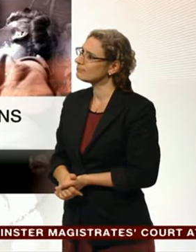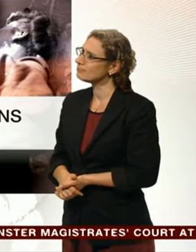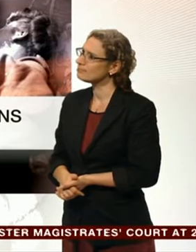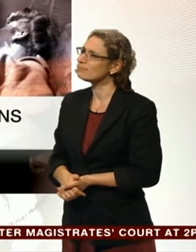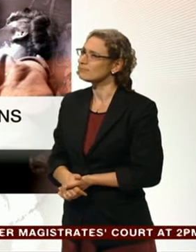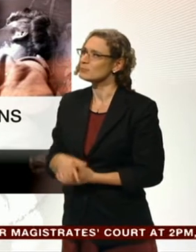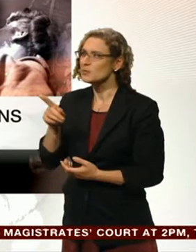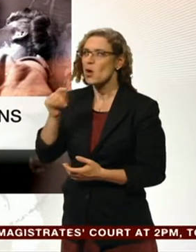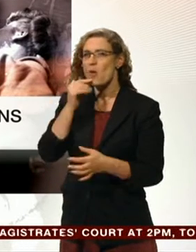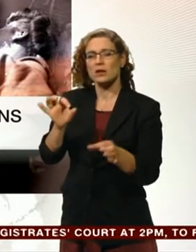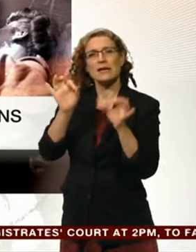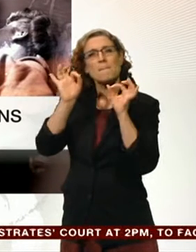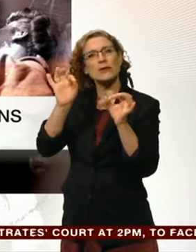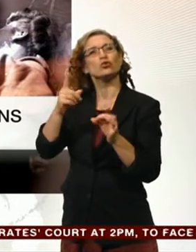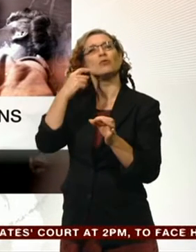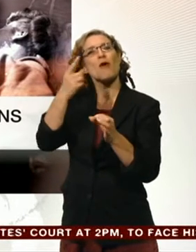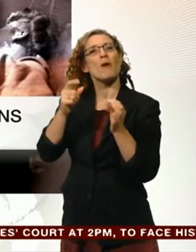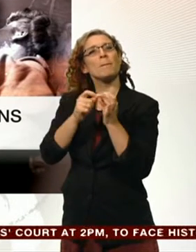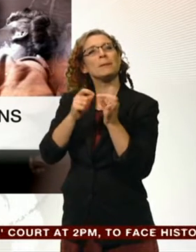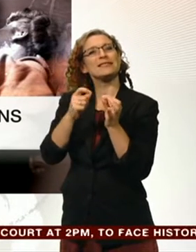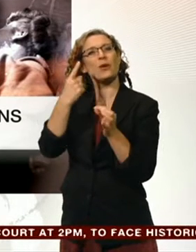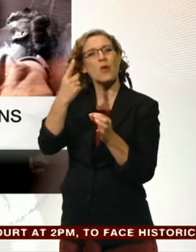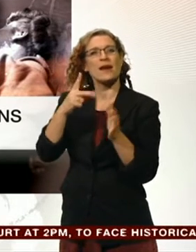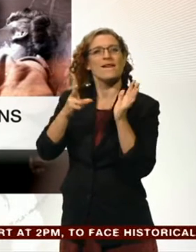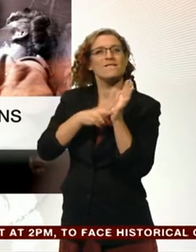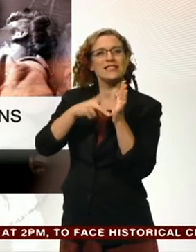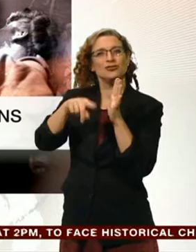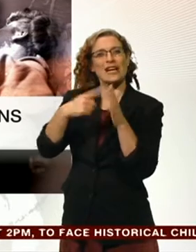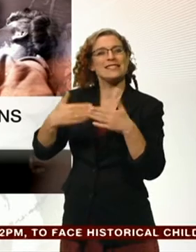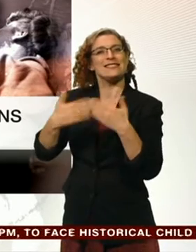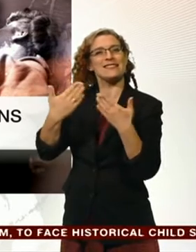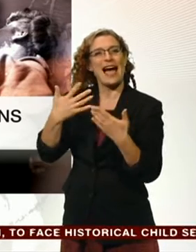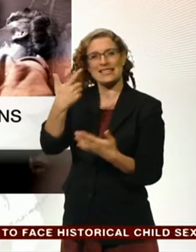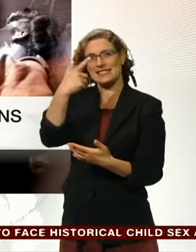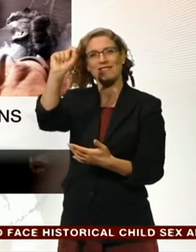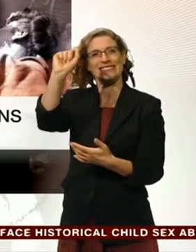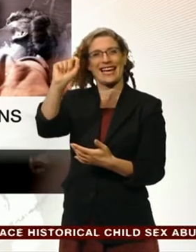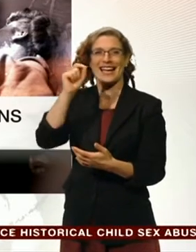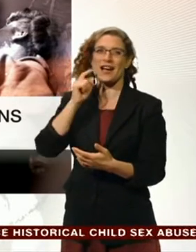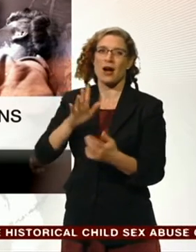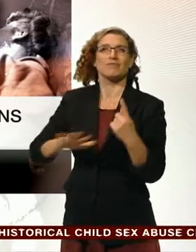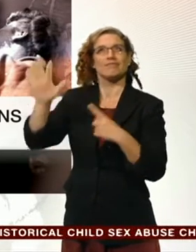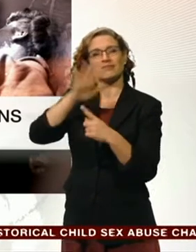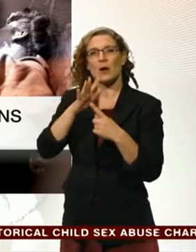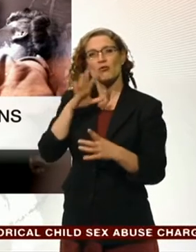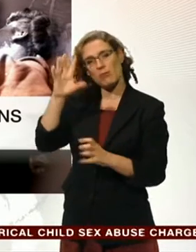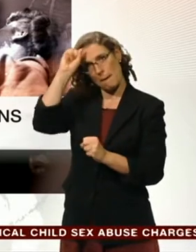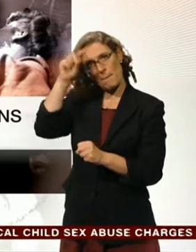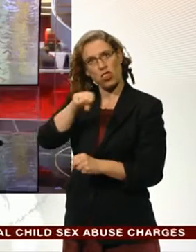commemorations in a special programme tomorrow on BBC One, VJ Day 70, The Nation Remembers. That's at 10.30.